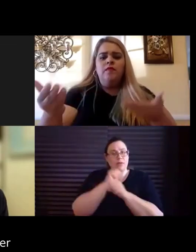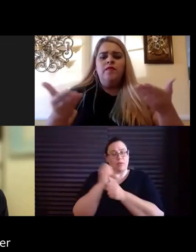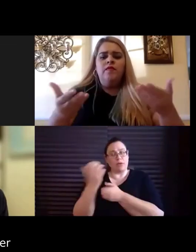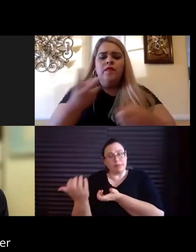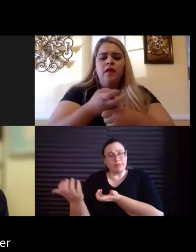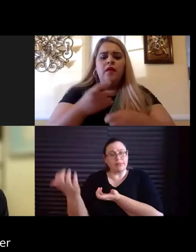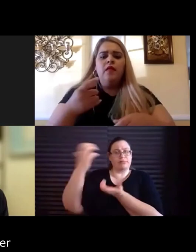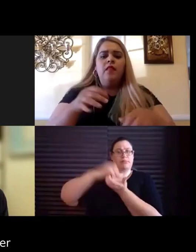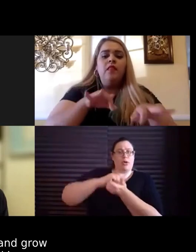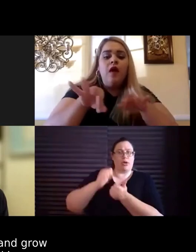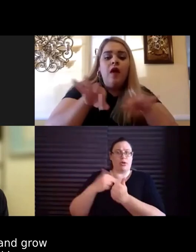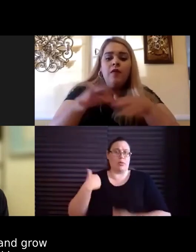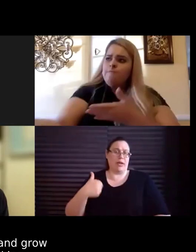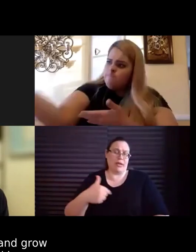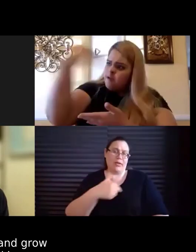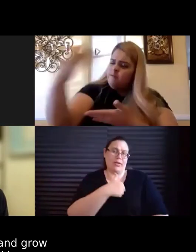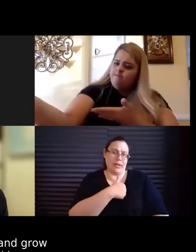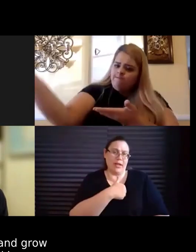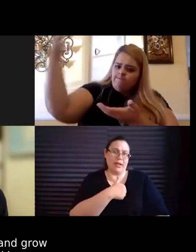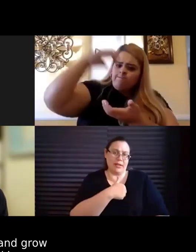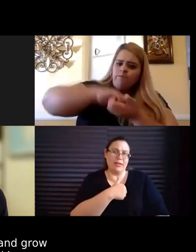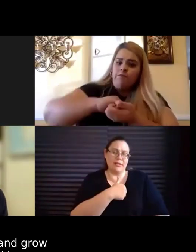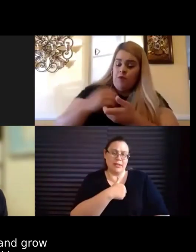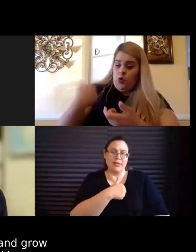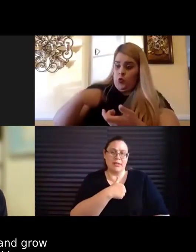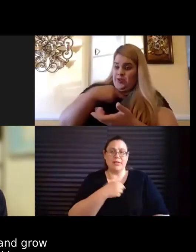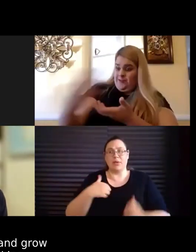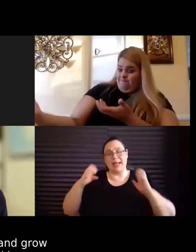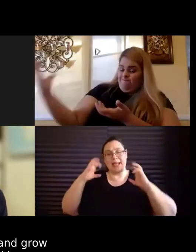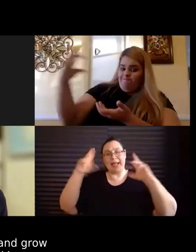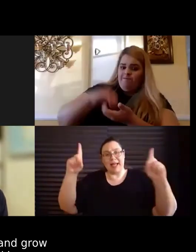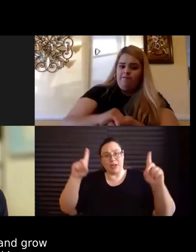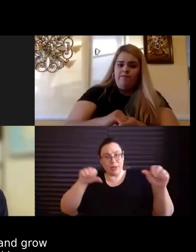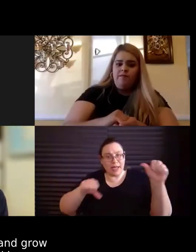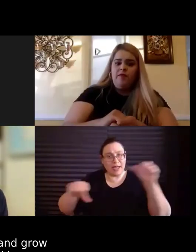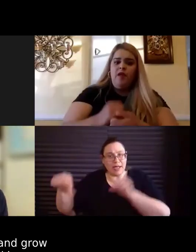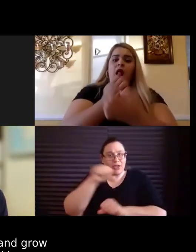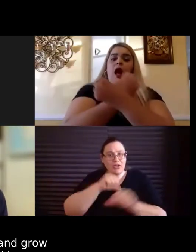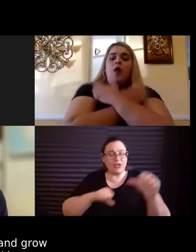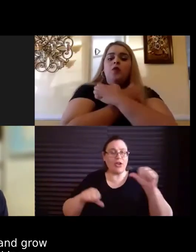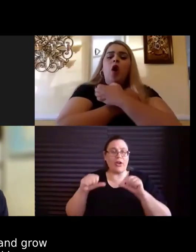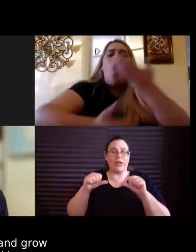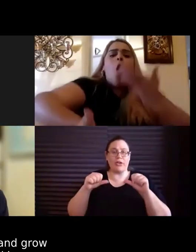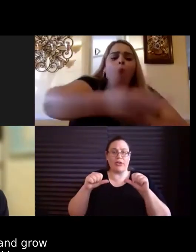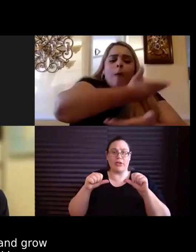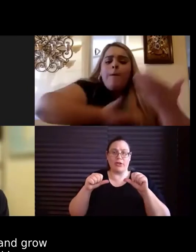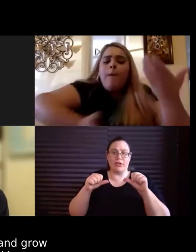so we can both educate each other and both grow, you know, just with justice,